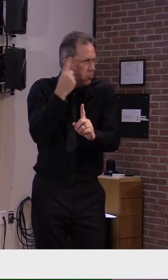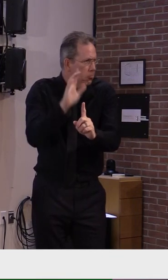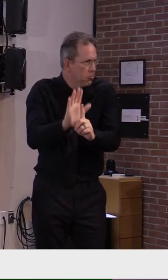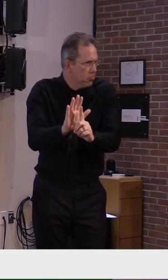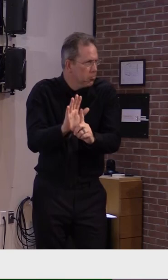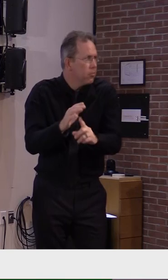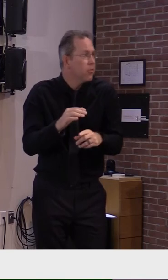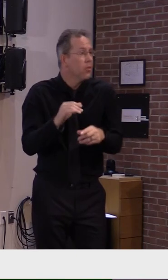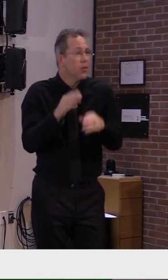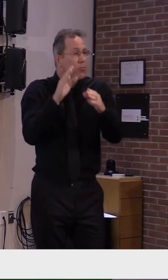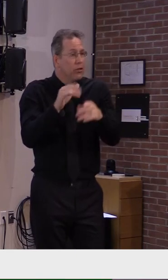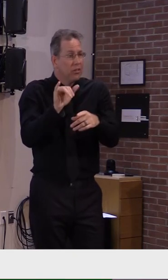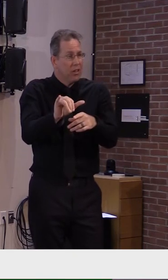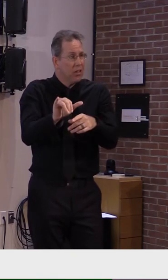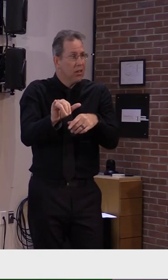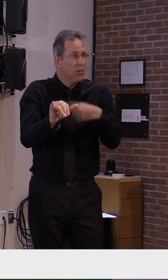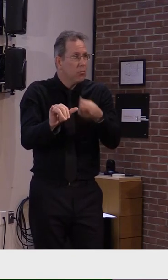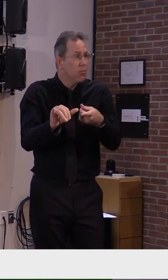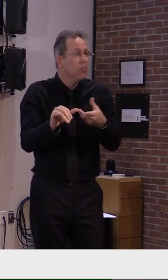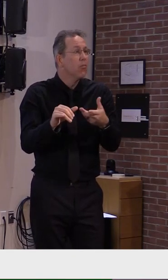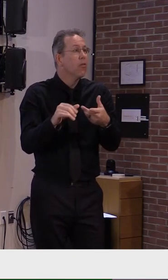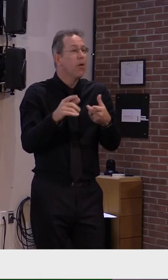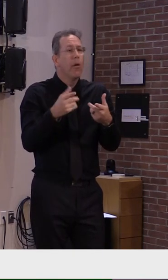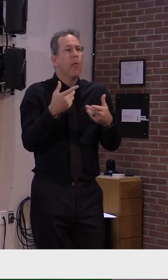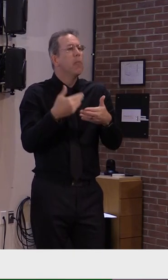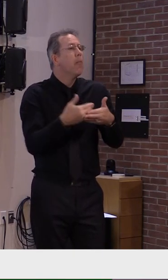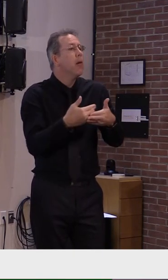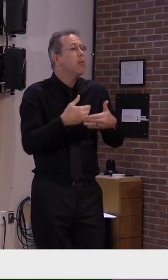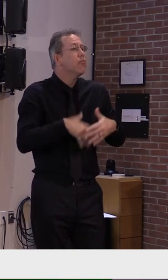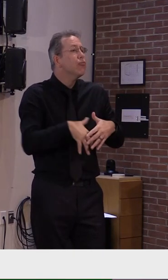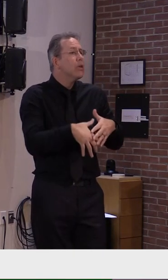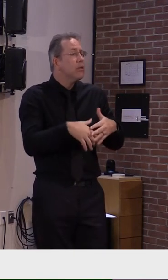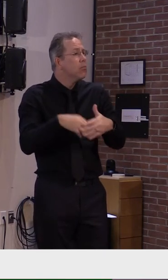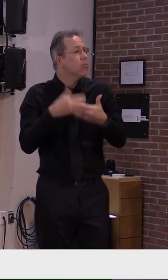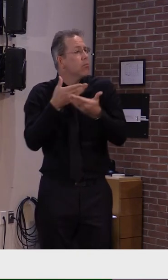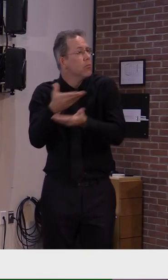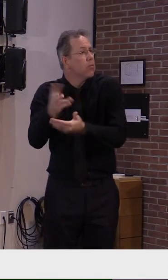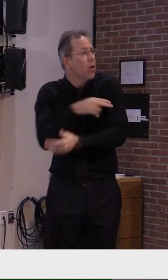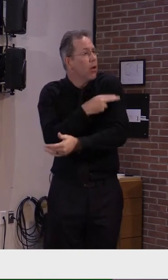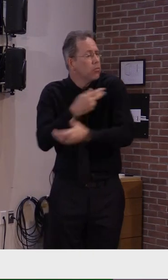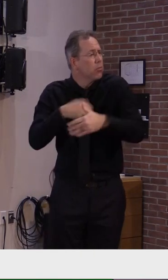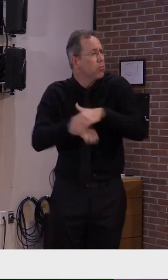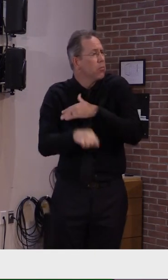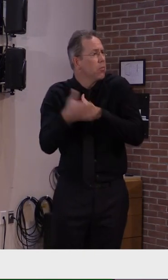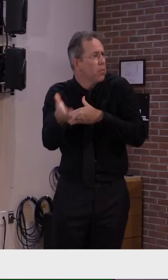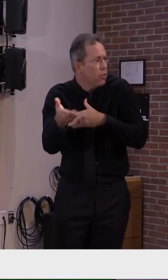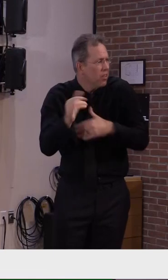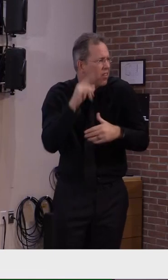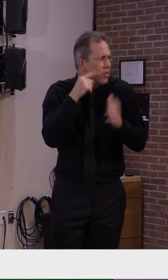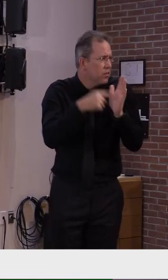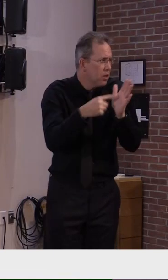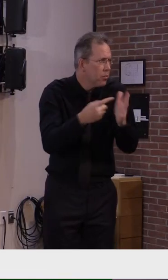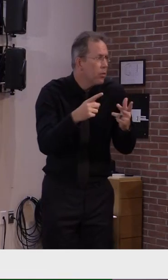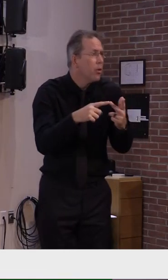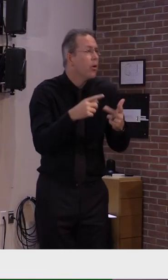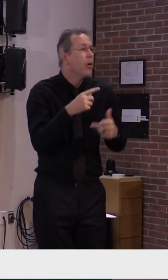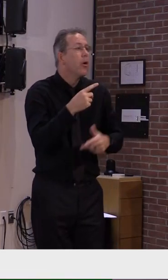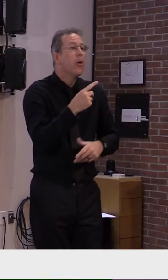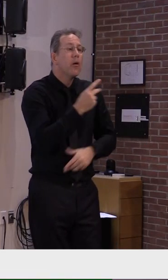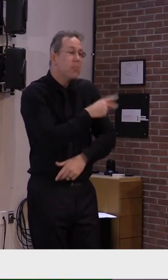on labor and delivery. One parent or support person for pediatric